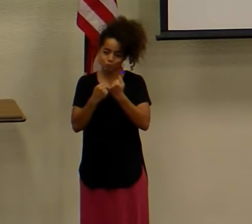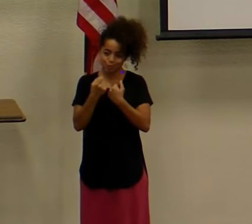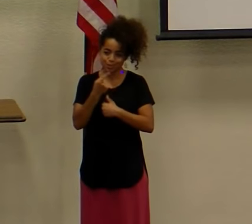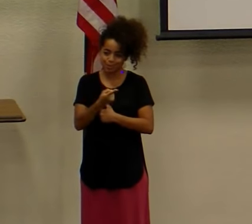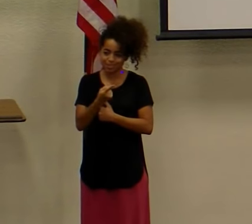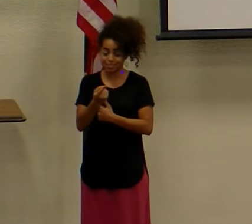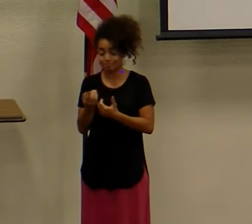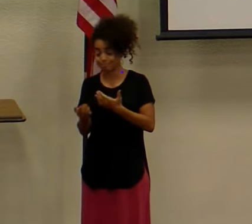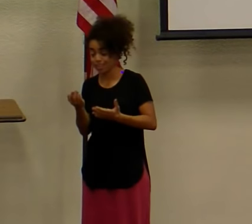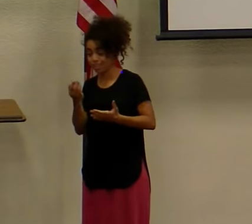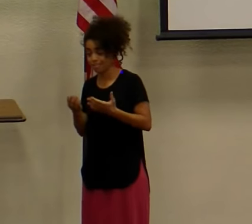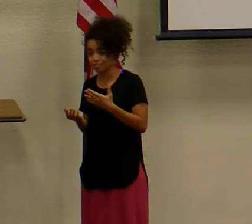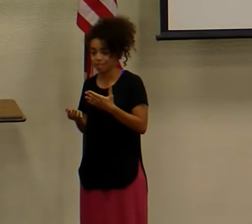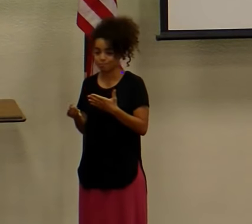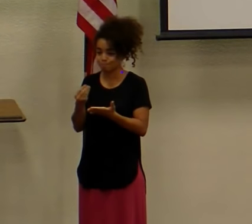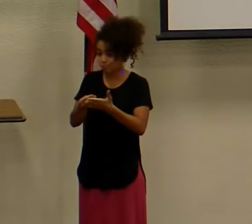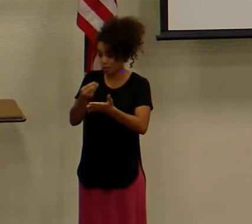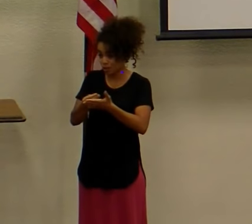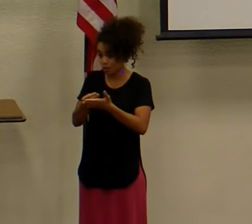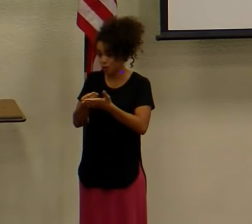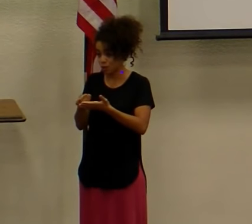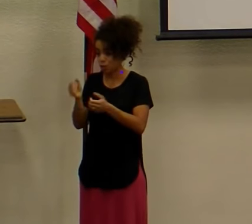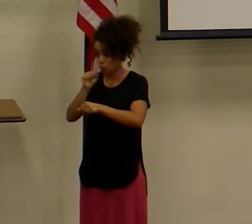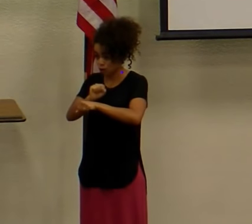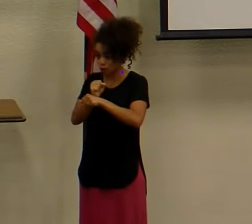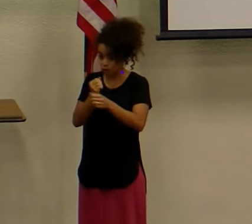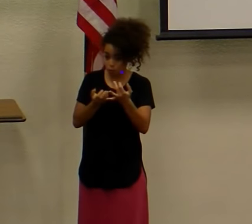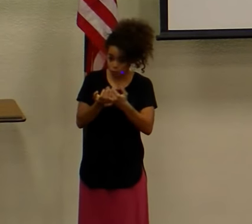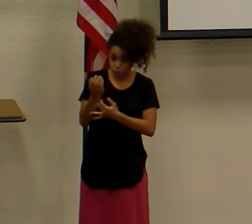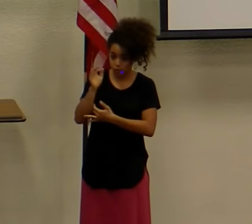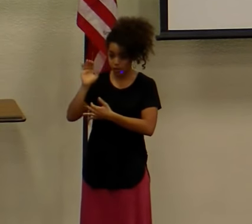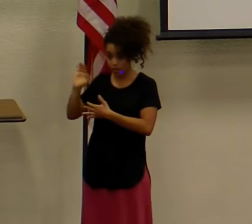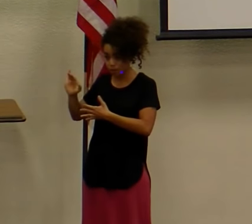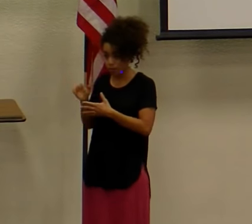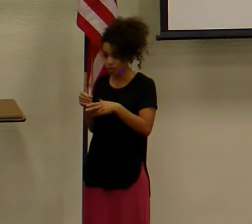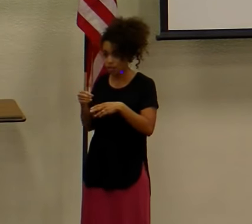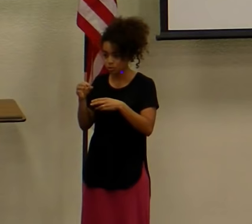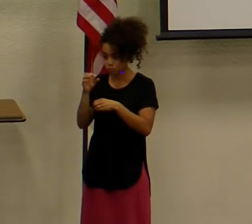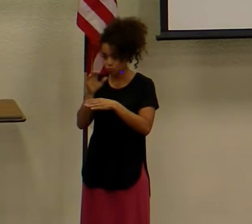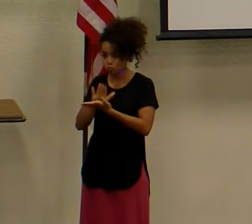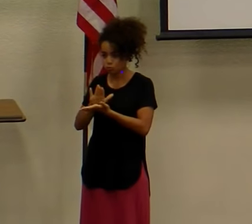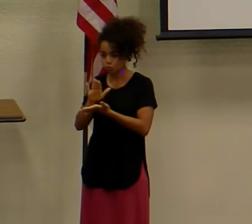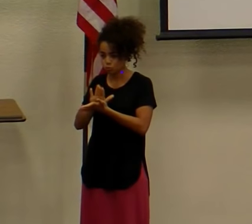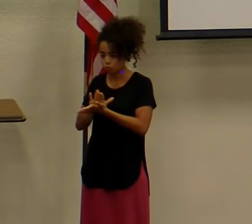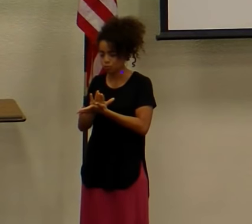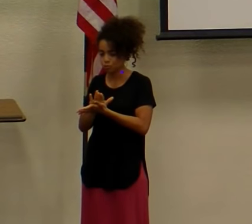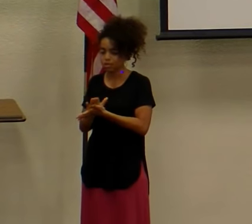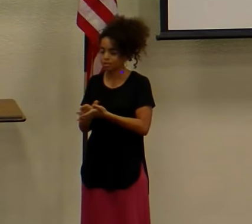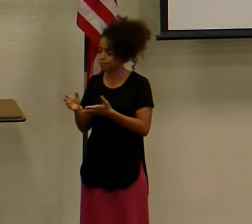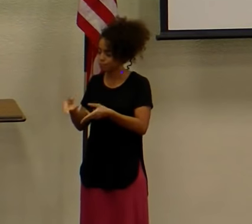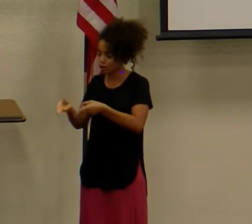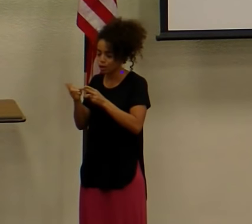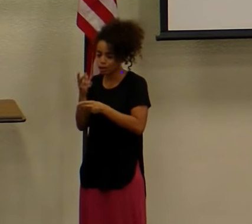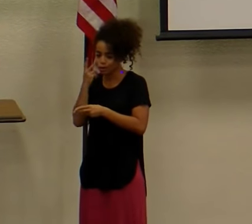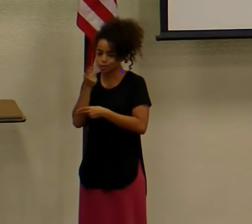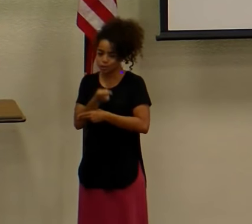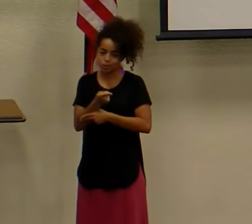financially and working while he's in school. And it's just an honor to see both of you two sitting here together.